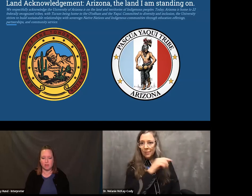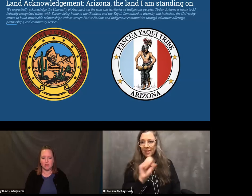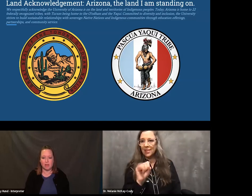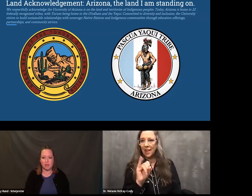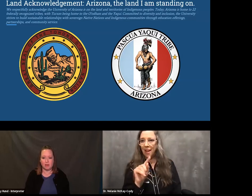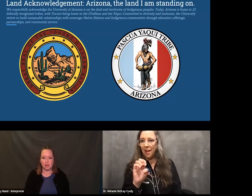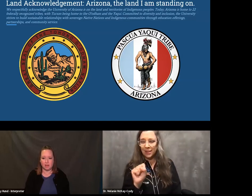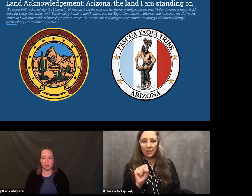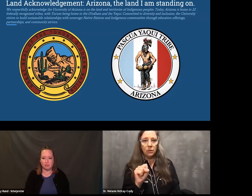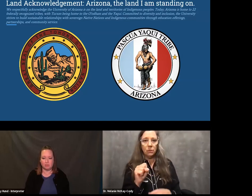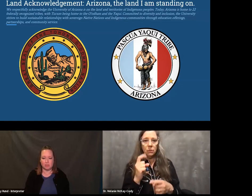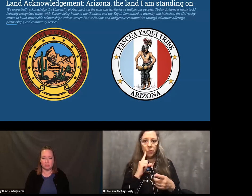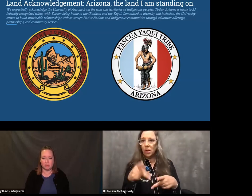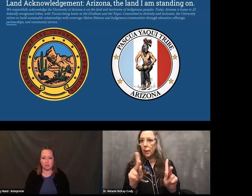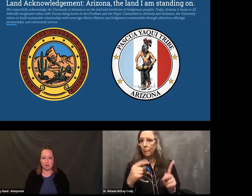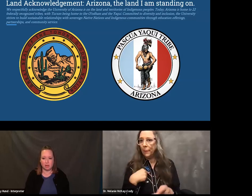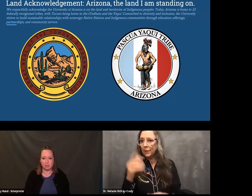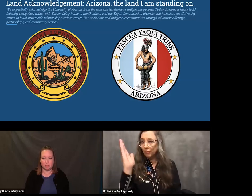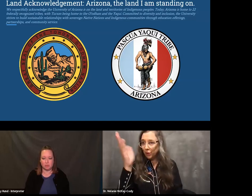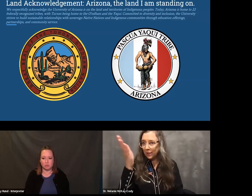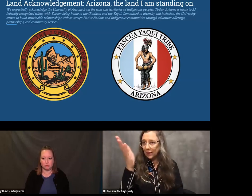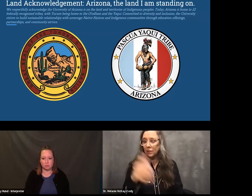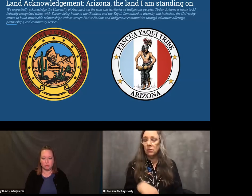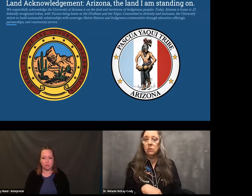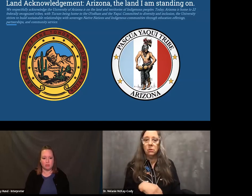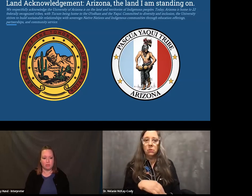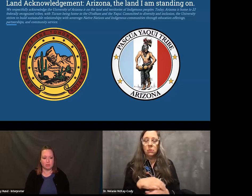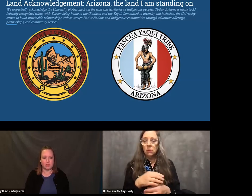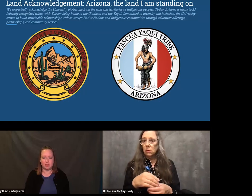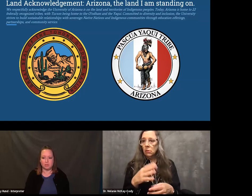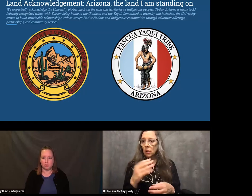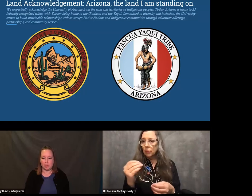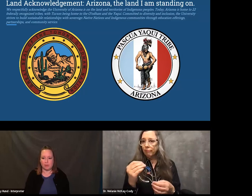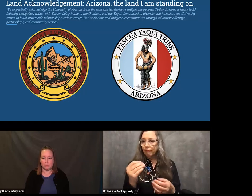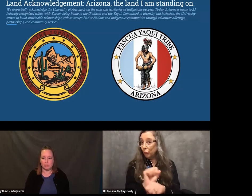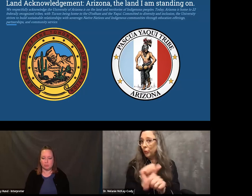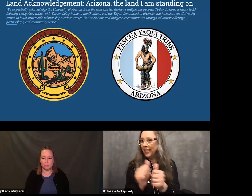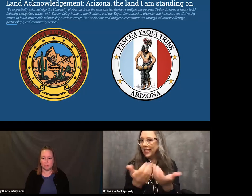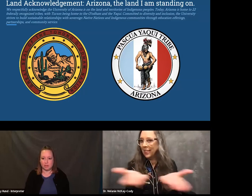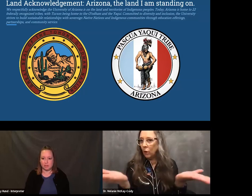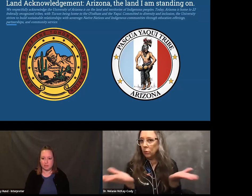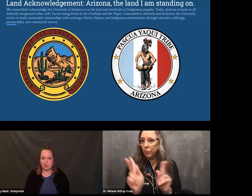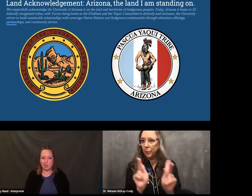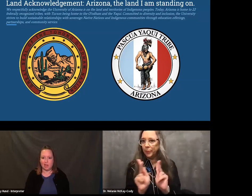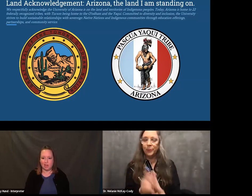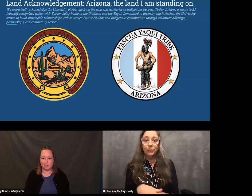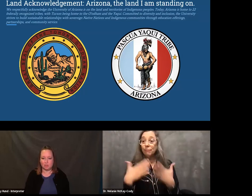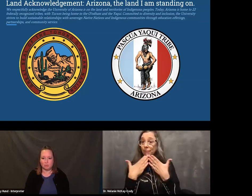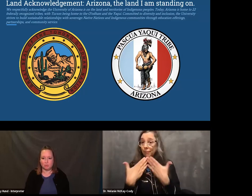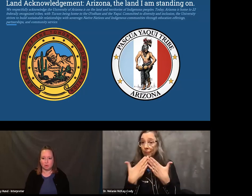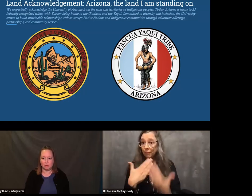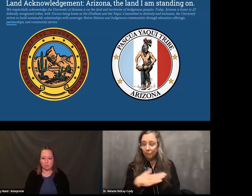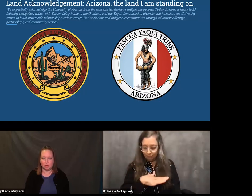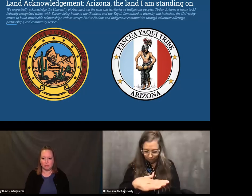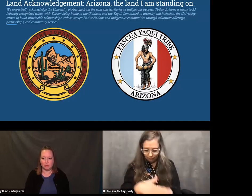tribe, and I give respect and homage to their sites for allowing me to present and